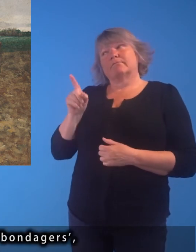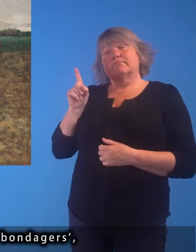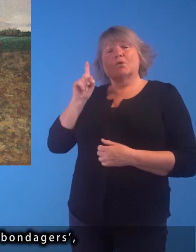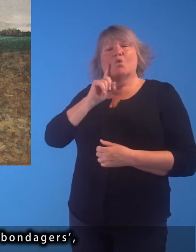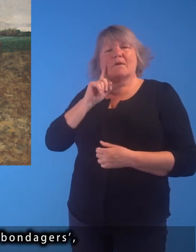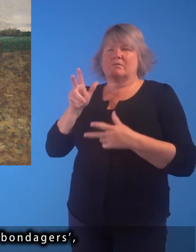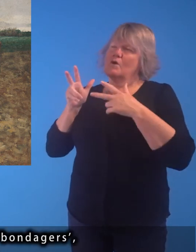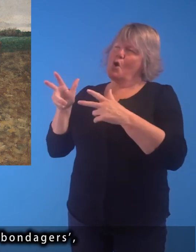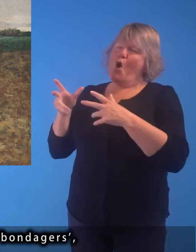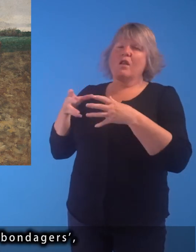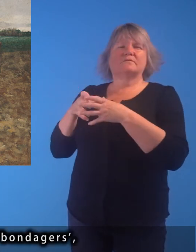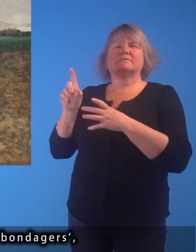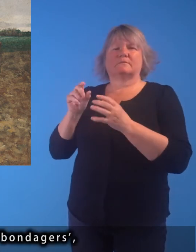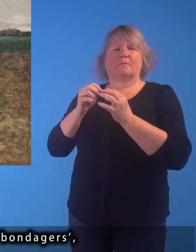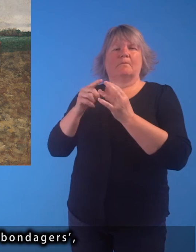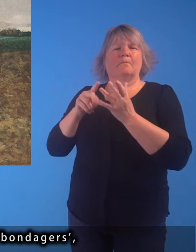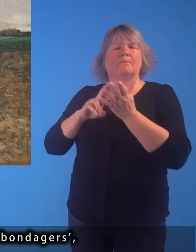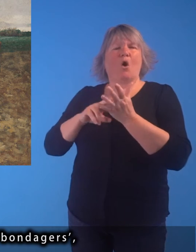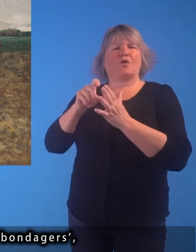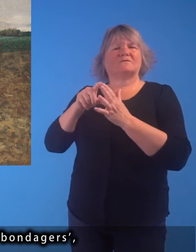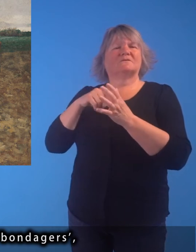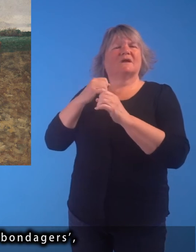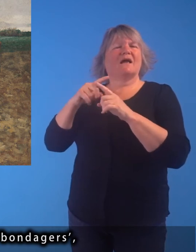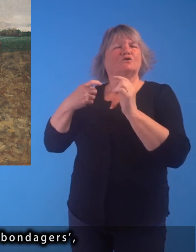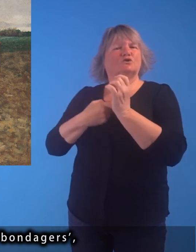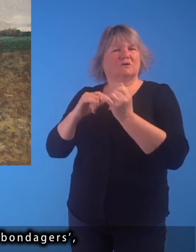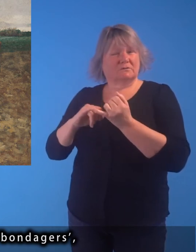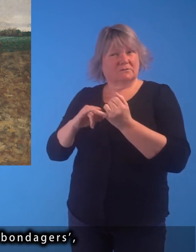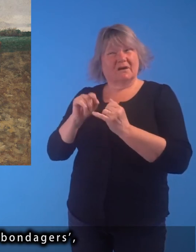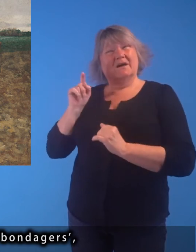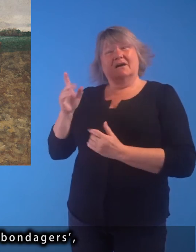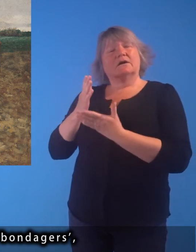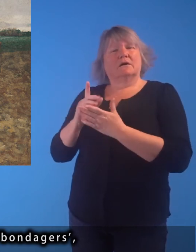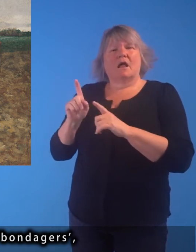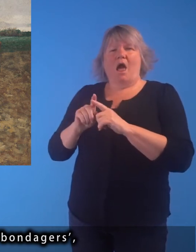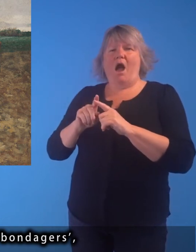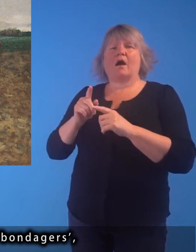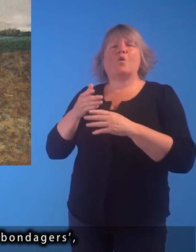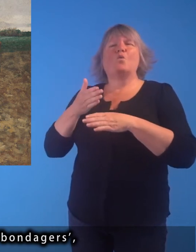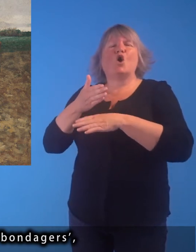The women are probably a group of bondagers, who were farm-out workers,